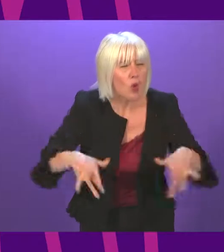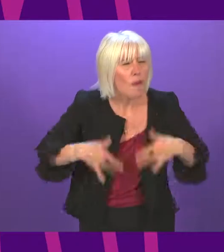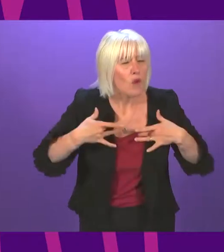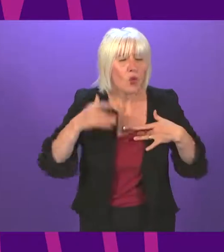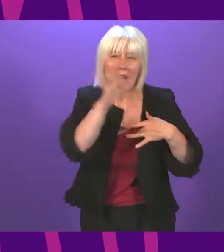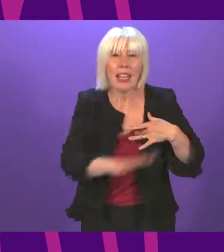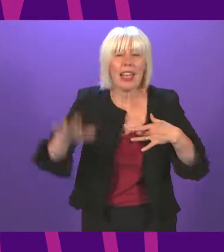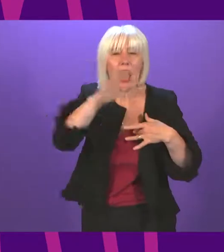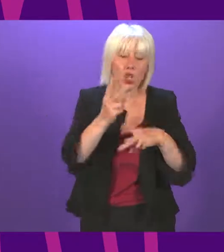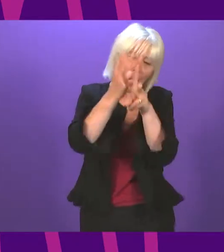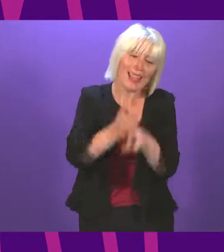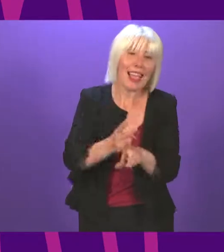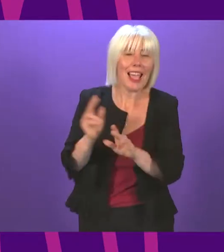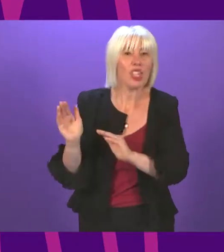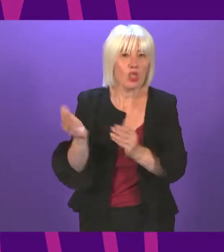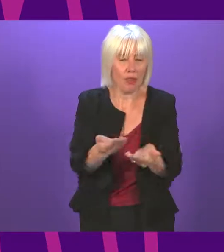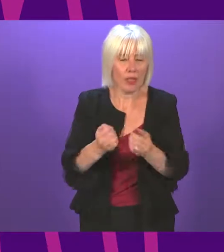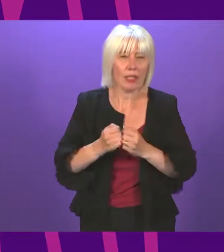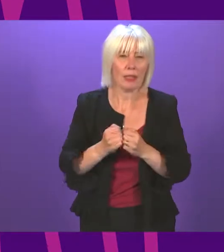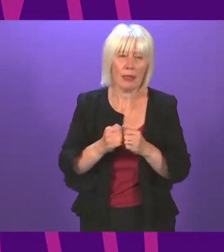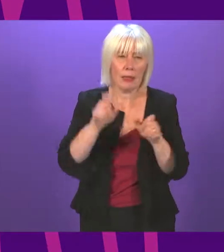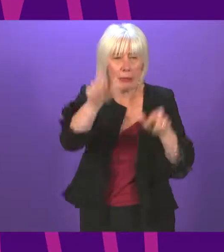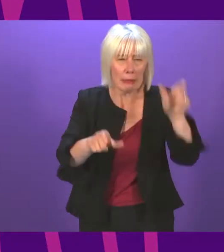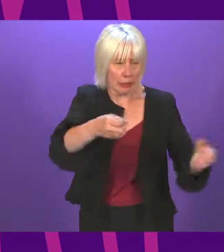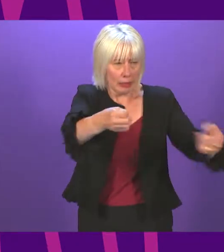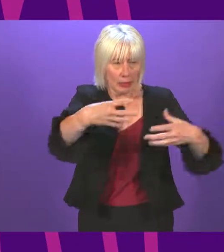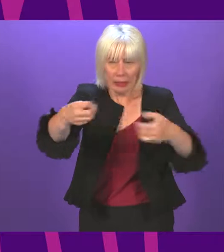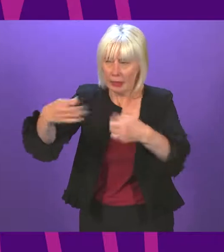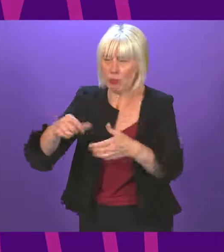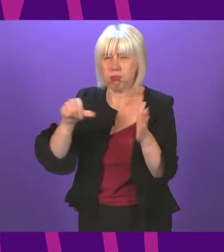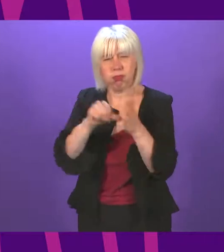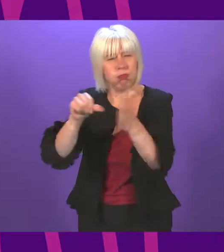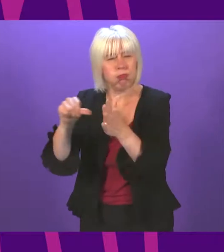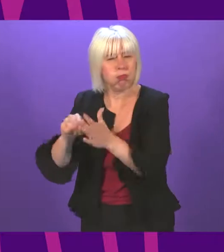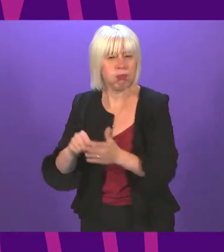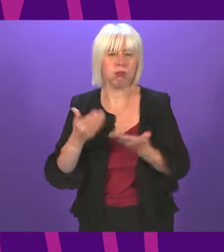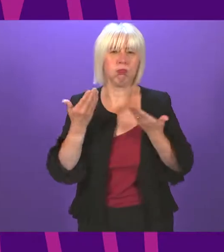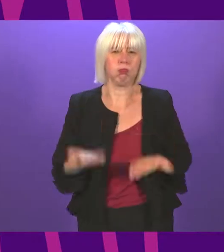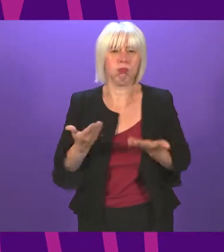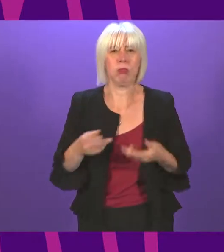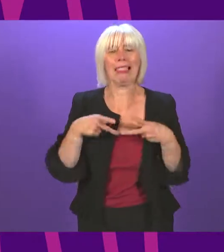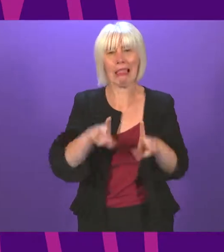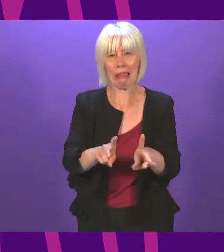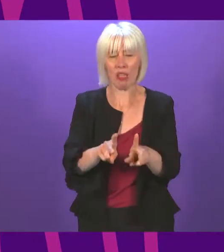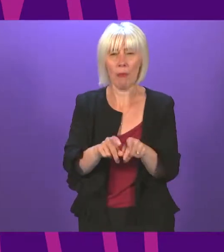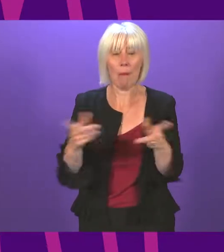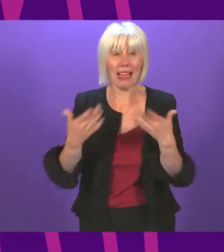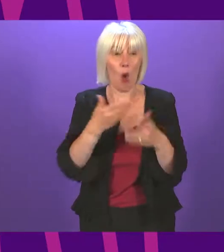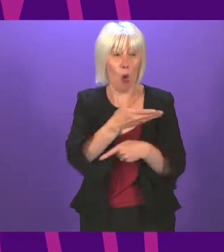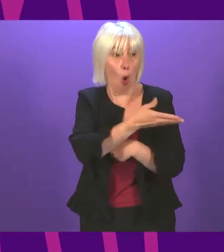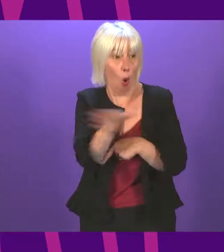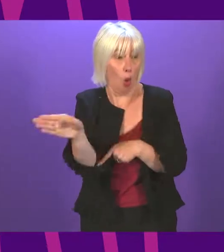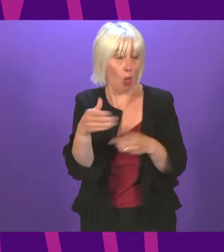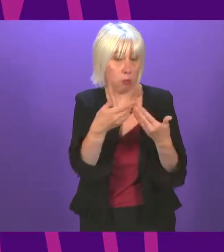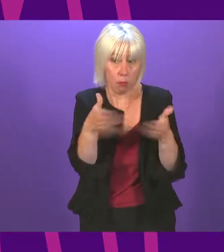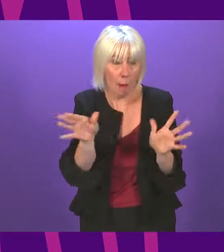We have heard a great deal about the problems that people face with the current system. Now we want to engage the public and all interested parties